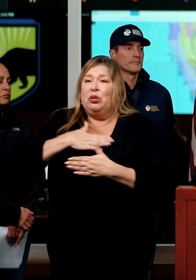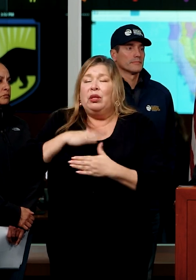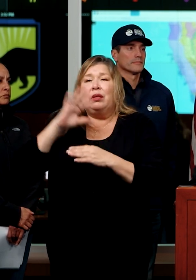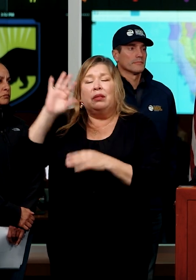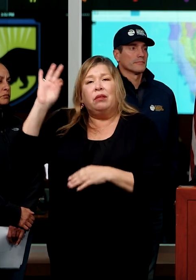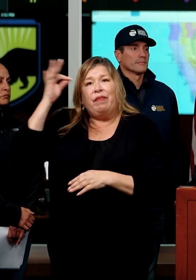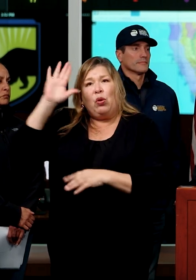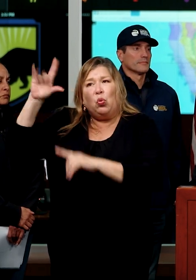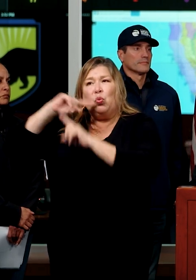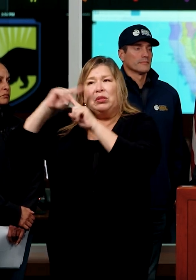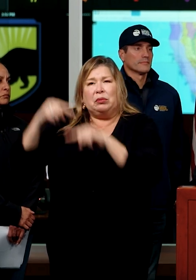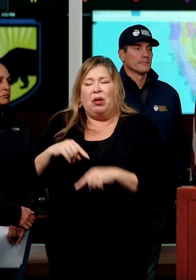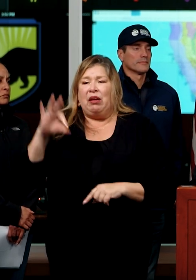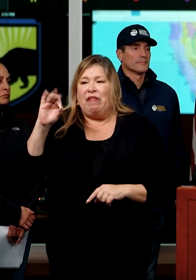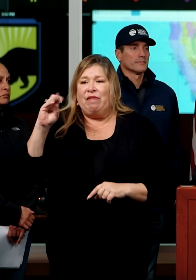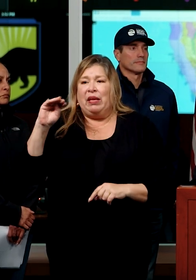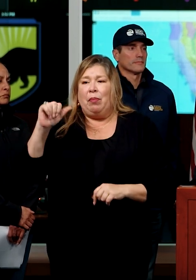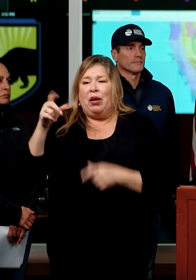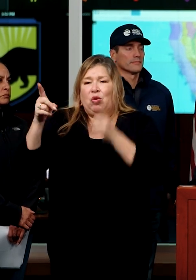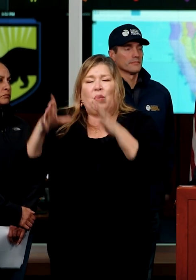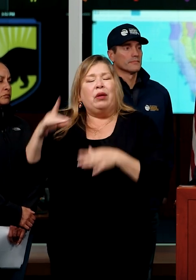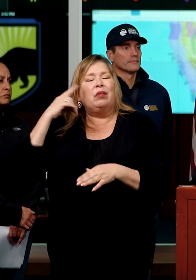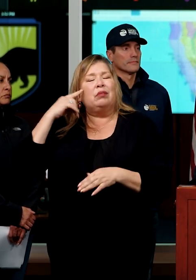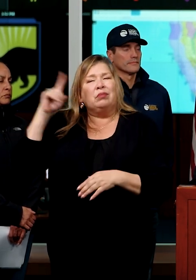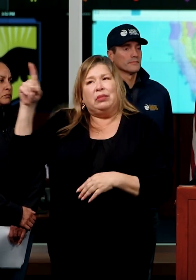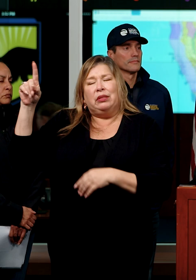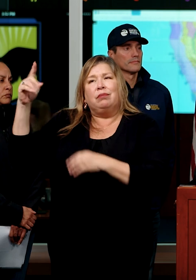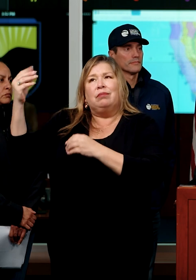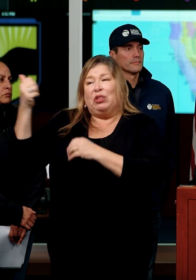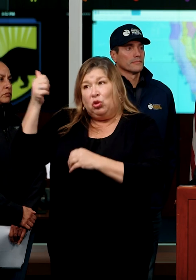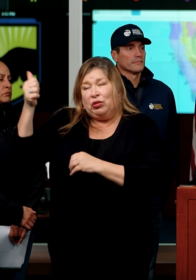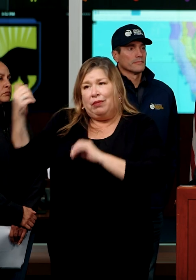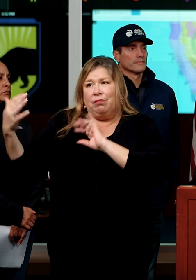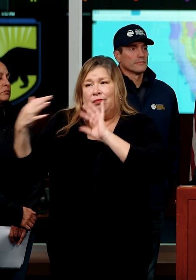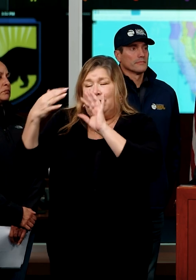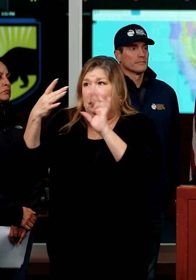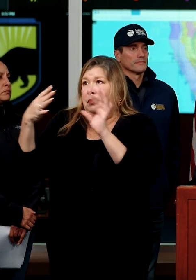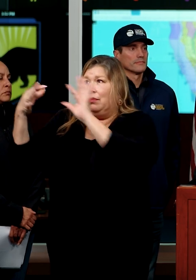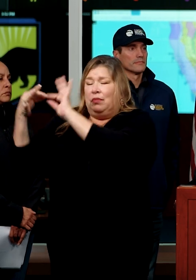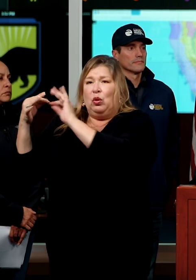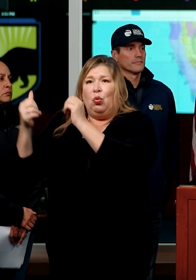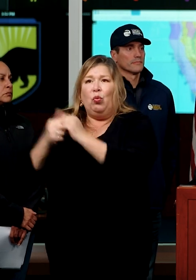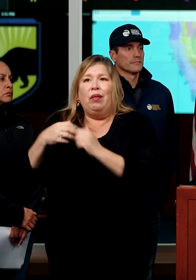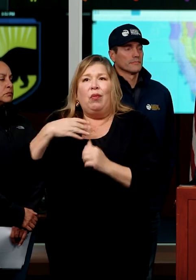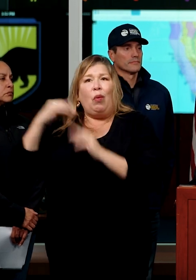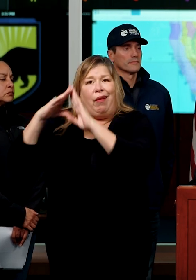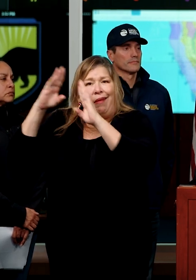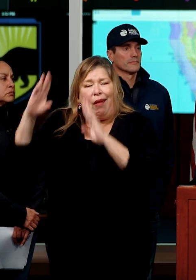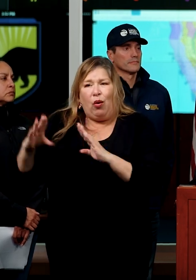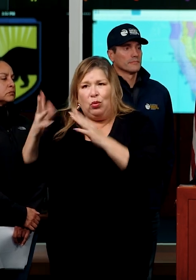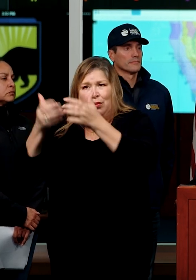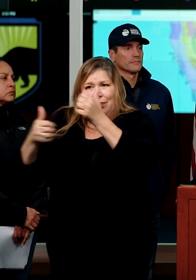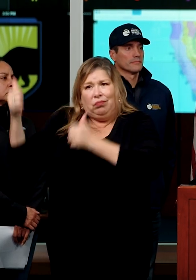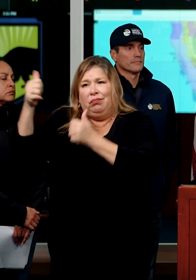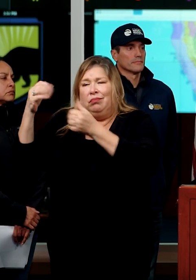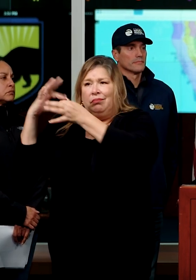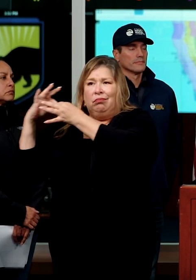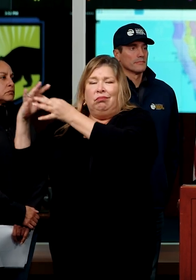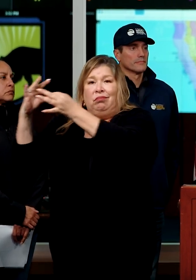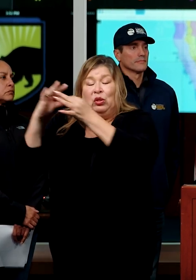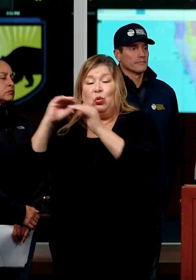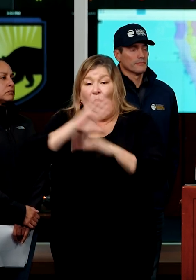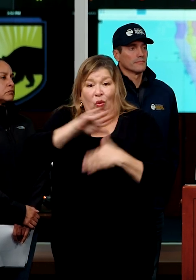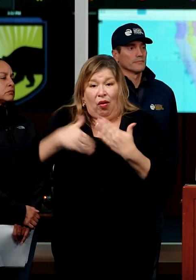nine, FEMA director herself, uh, proactively engaged the White House, the chief of staff level. Uh, every